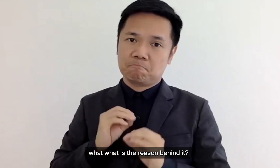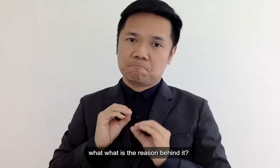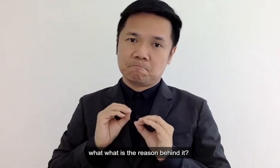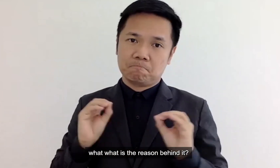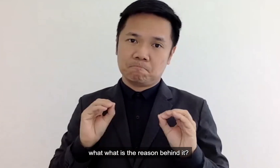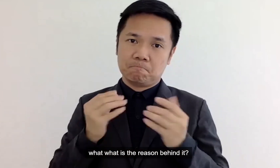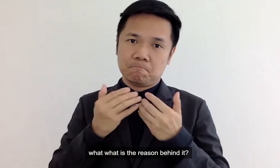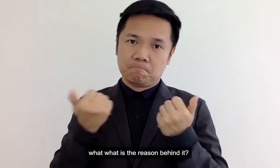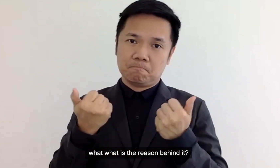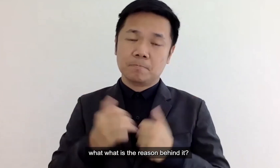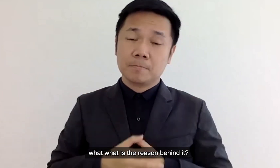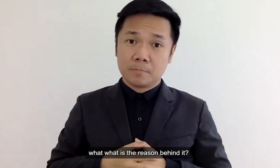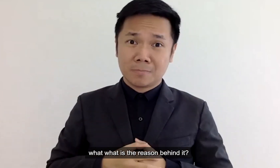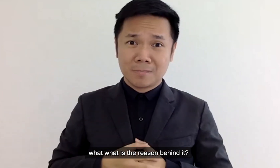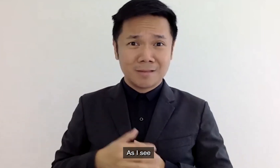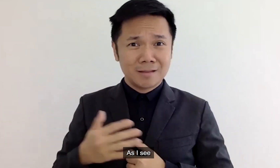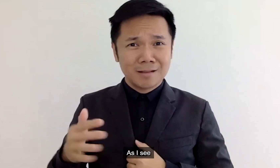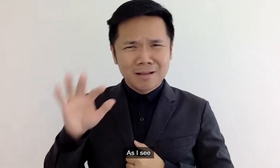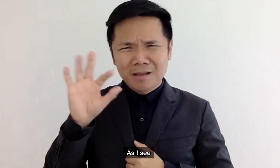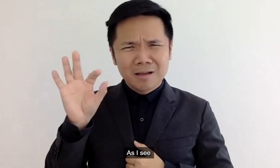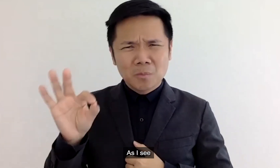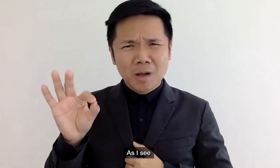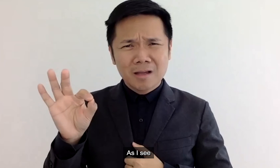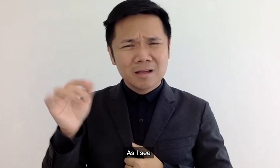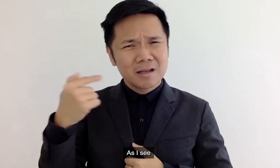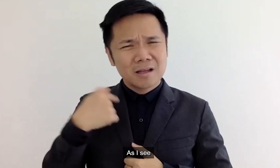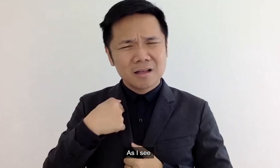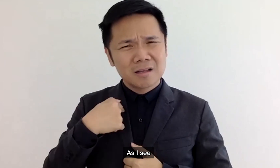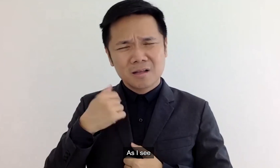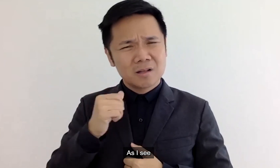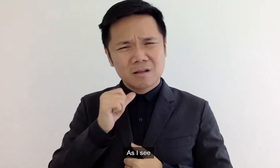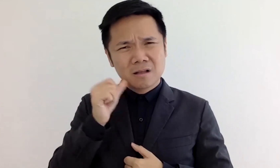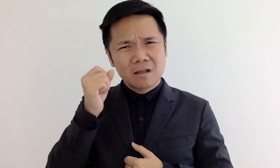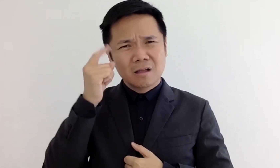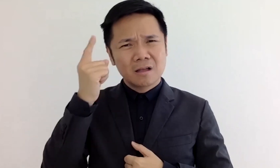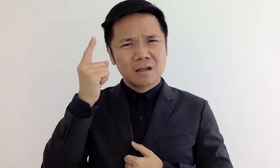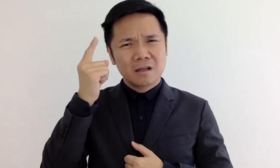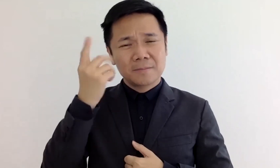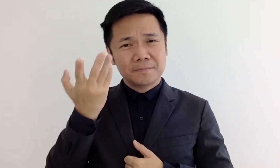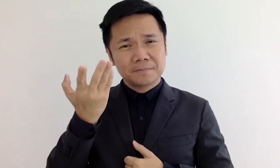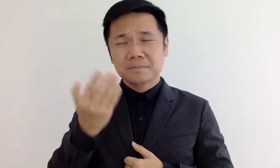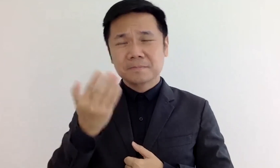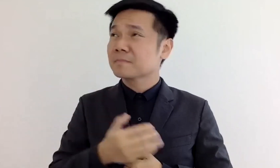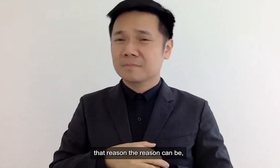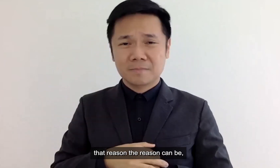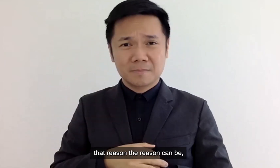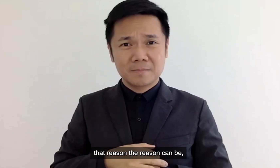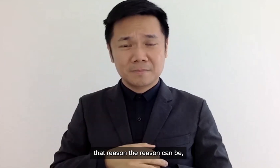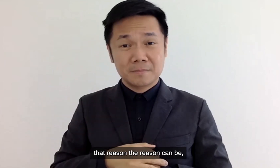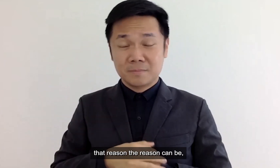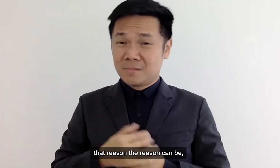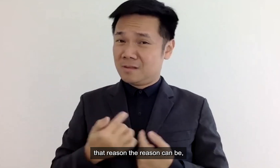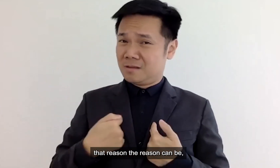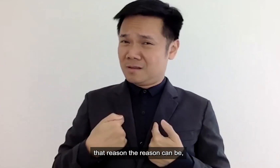what is the reason behind it as i as i see the reason reason